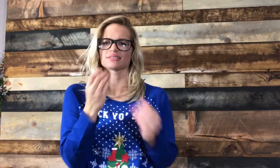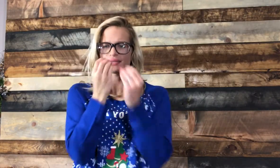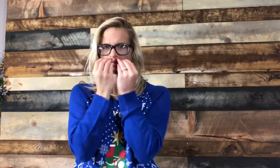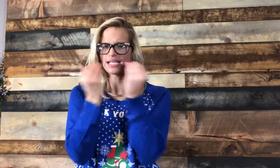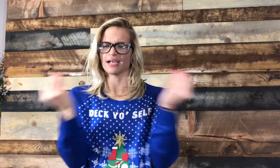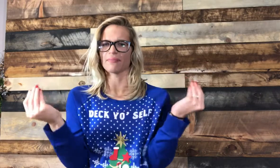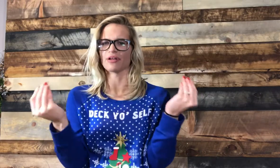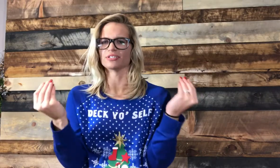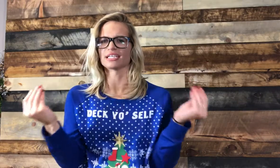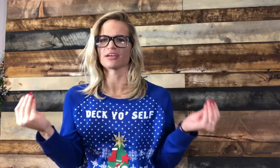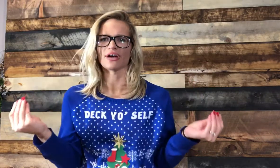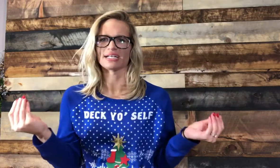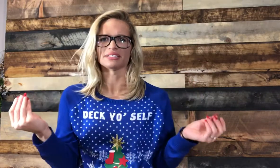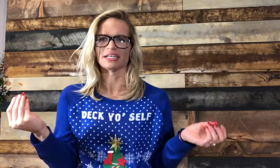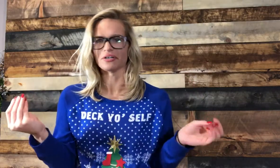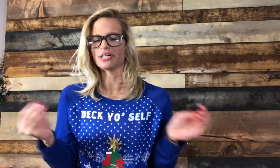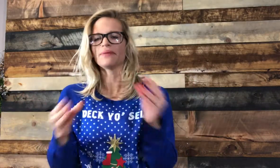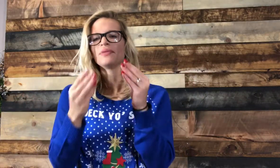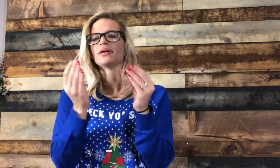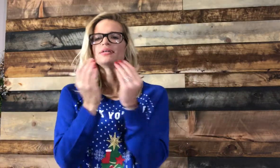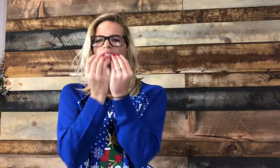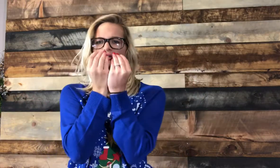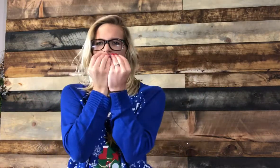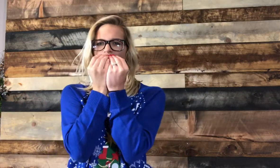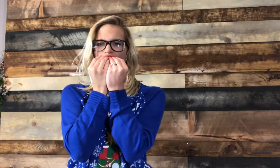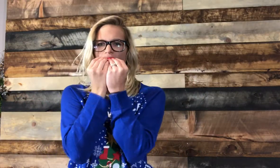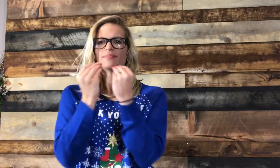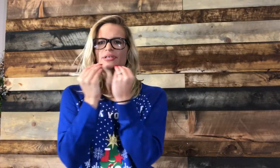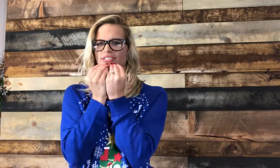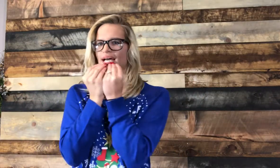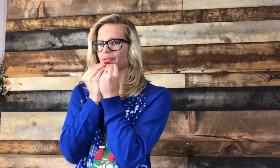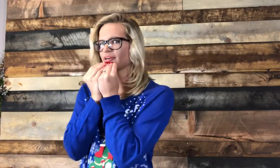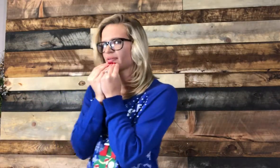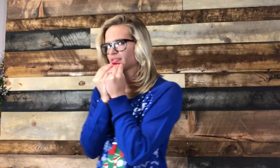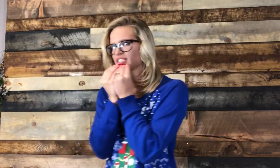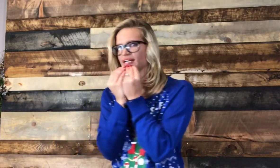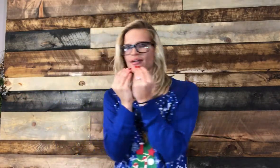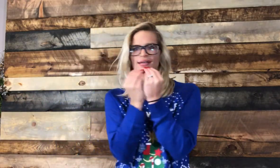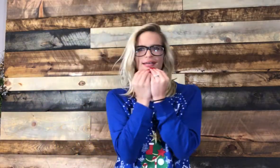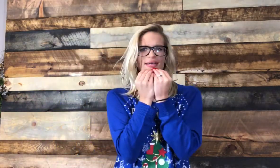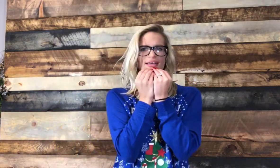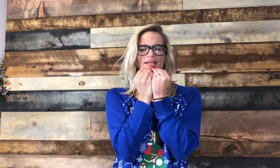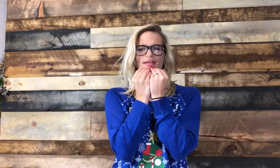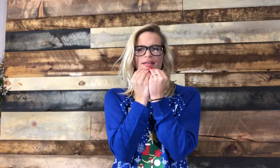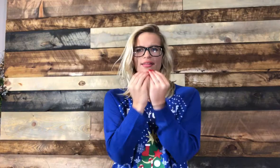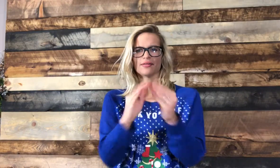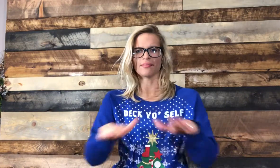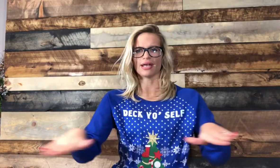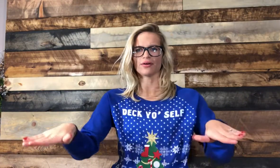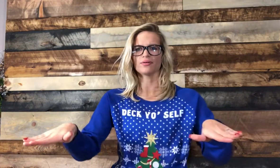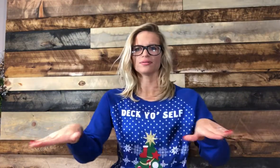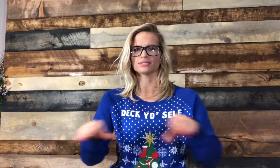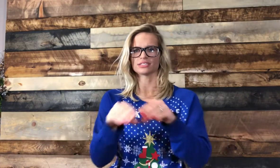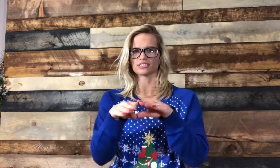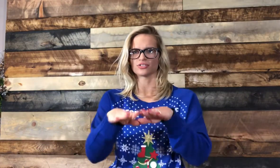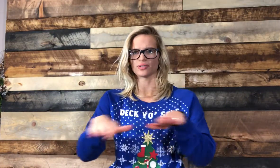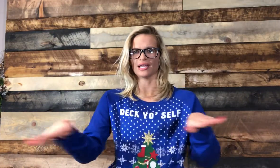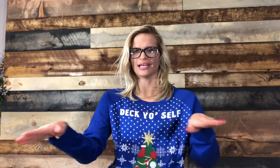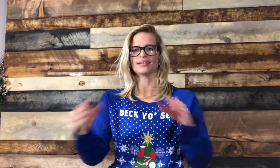because a meadow is like a grassy area. So in, but you tap your chin. In the meadow, just show a land.